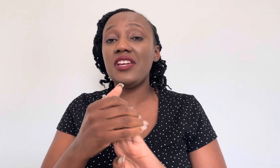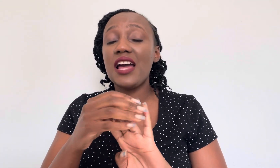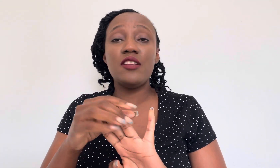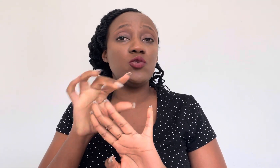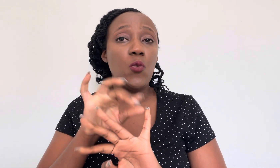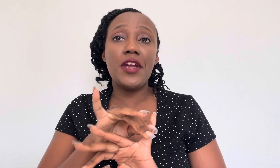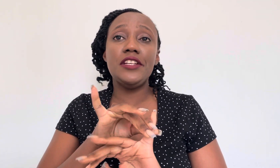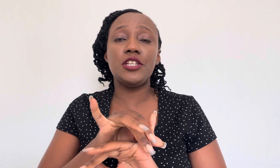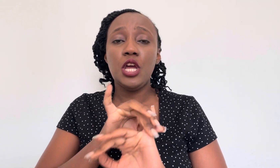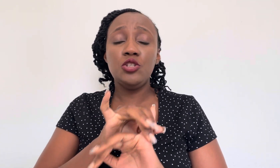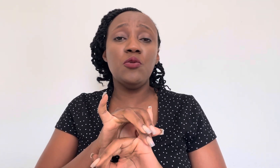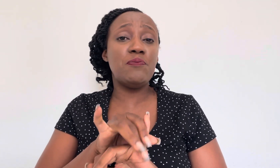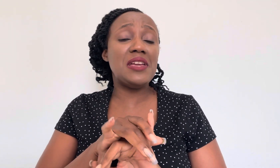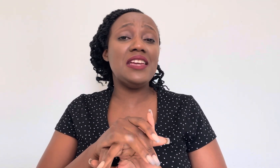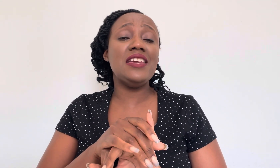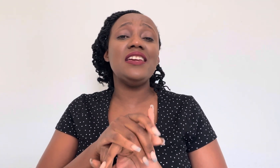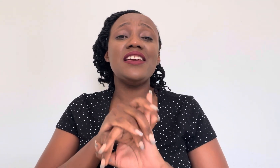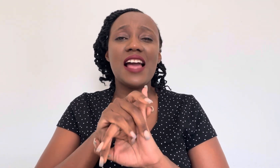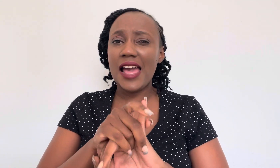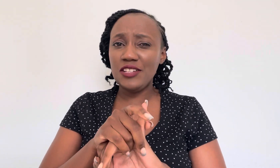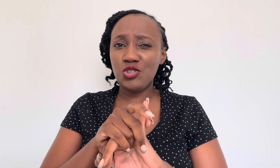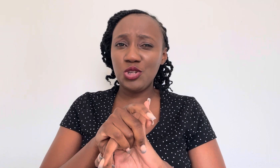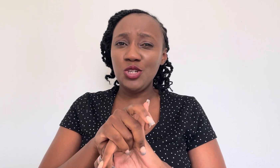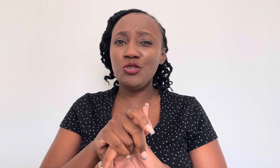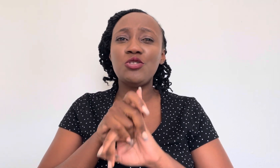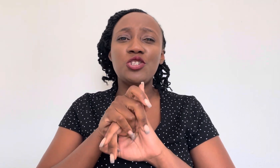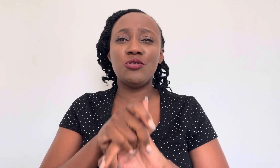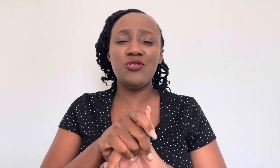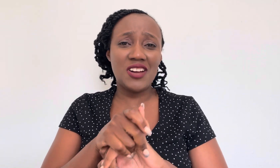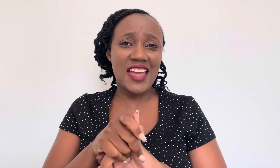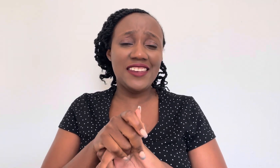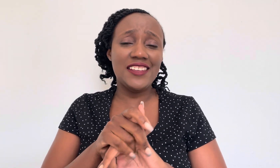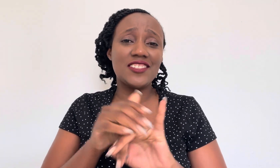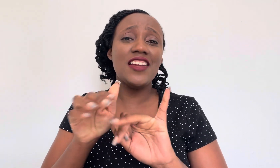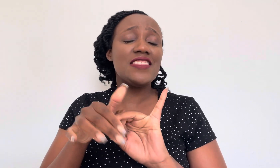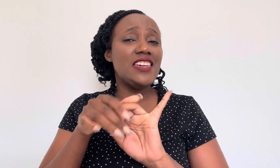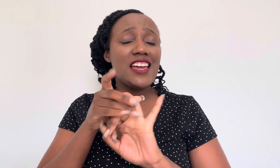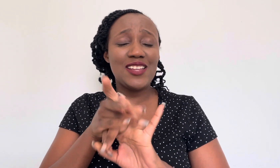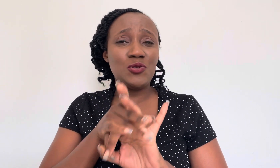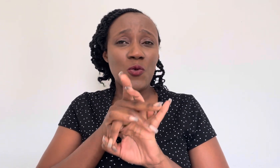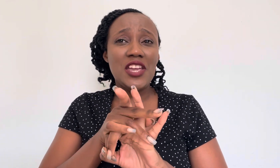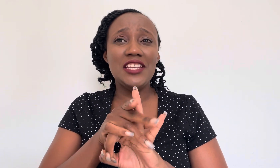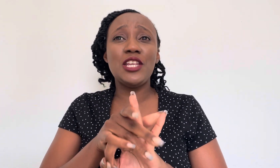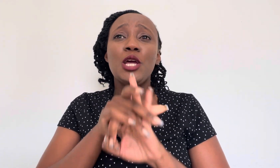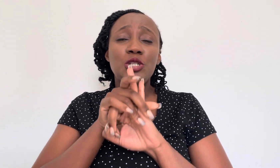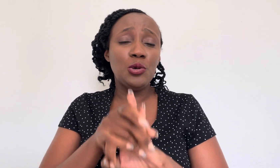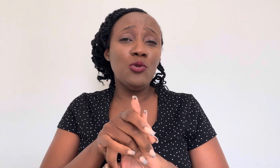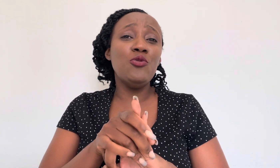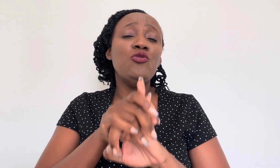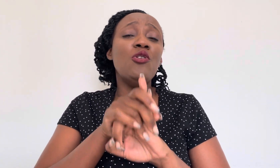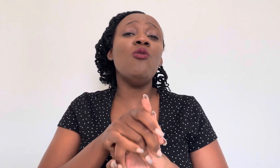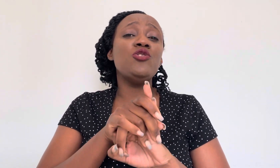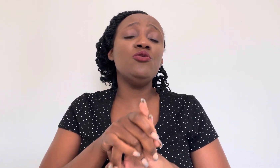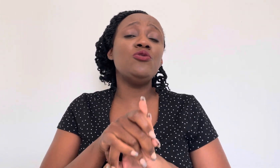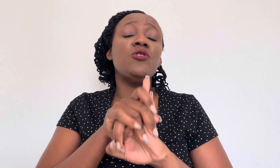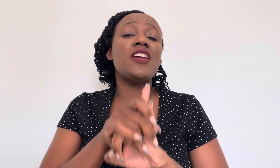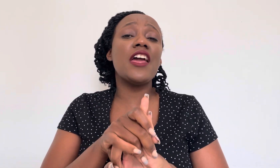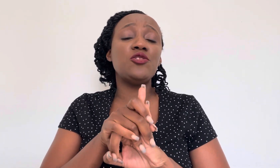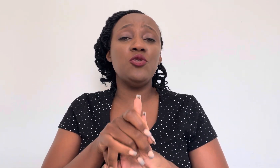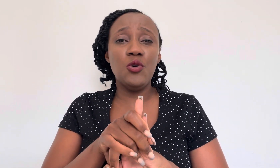They can't wait to be kind to you, to show you kindness. They can't wait to know you, to get to know